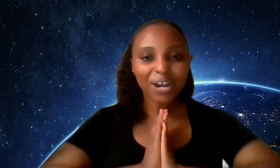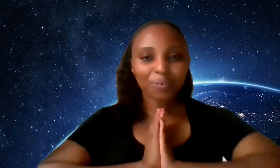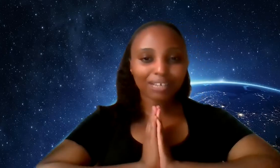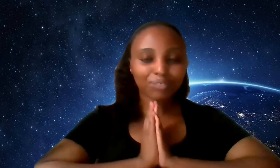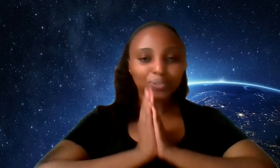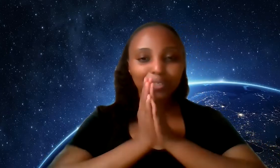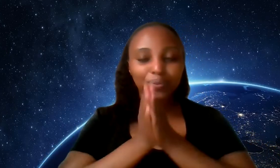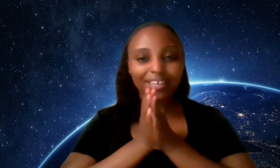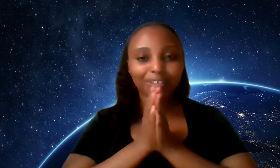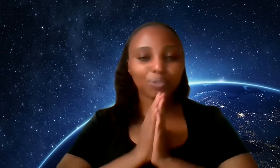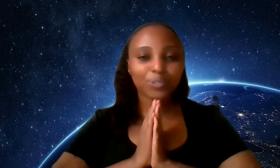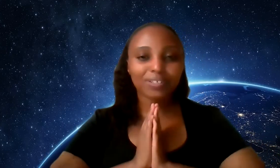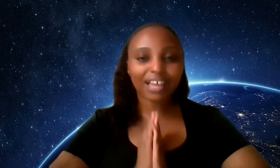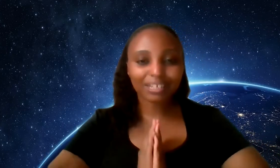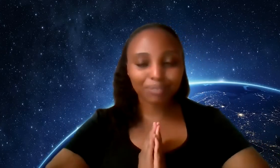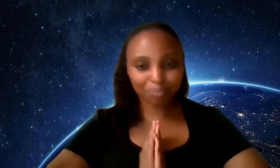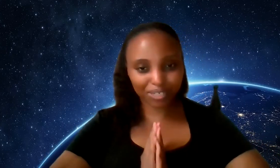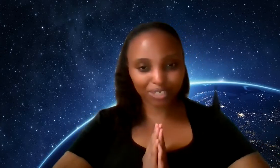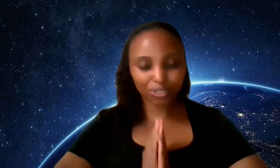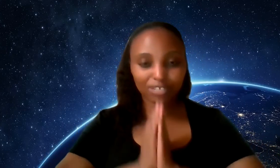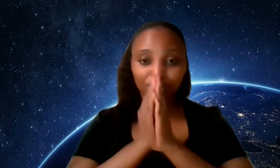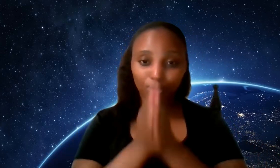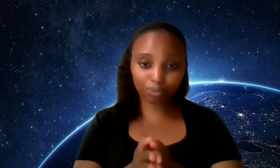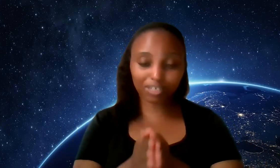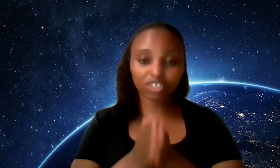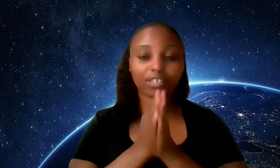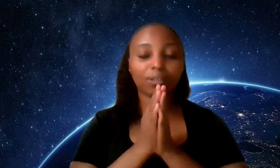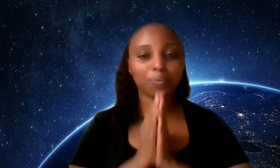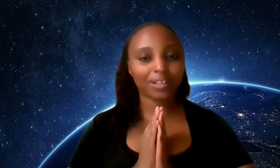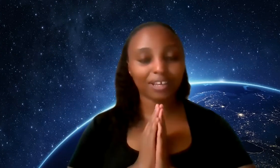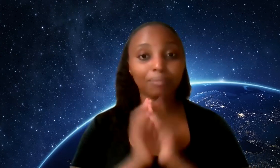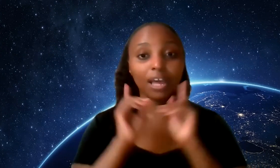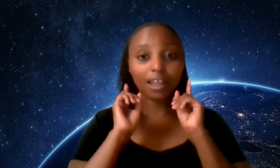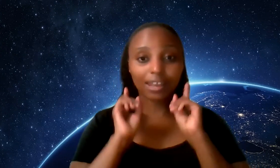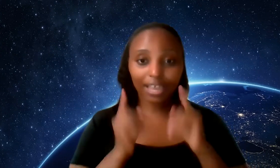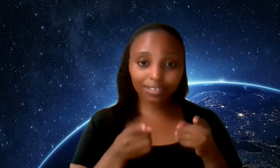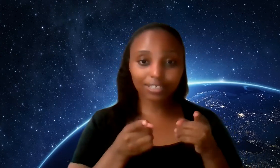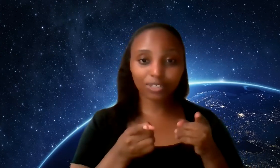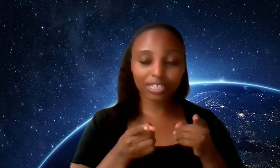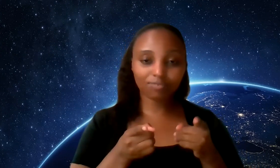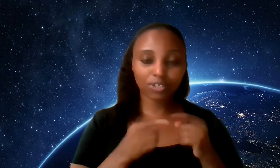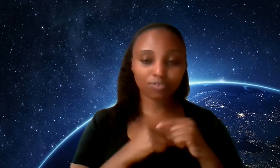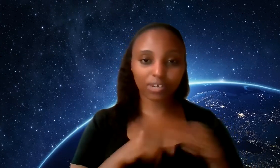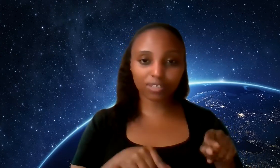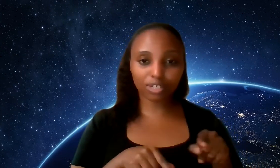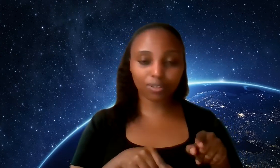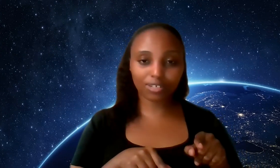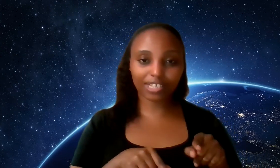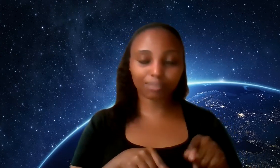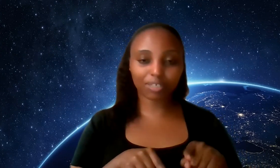welcome to know and awaken your soul's unlimited potential if you're new to my channel welcome like today's video if resonate with today's